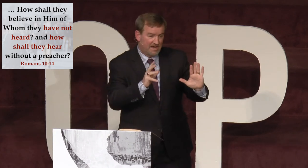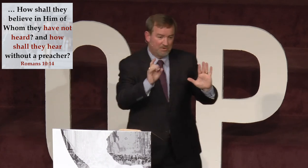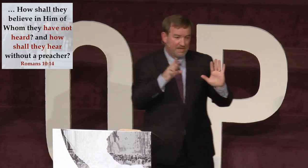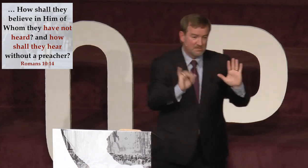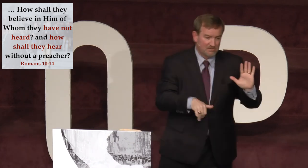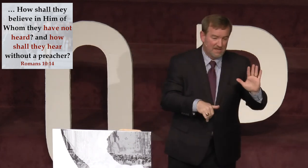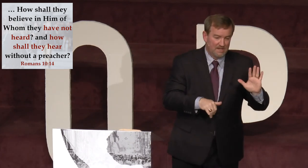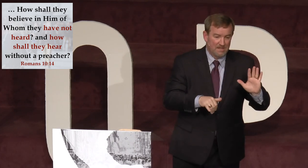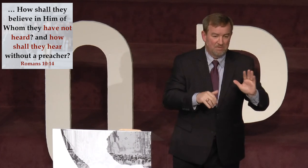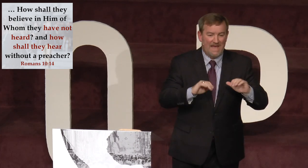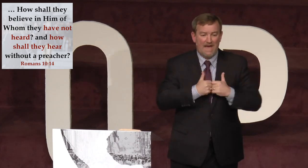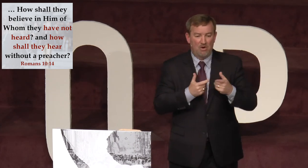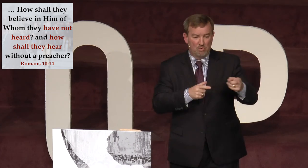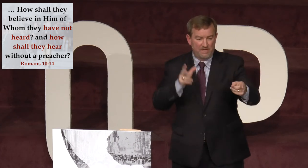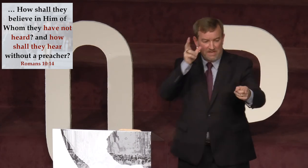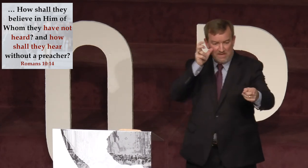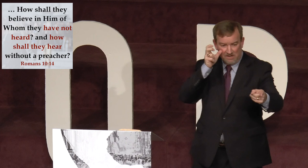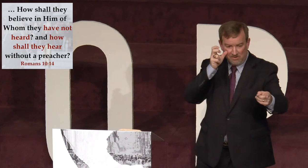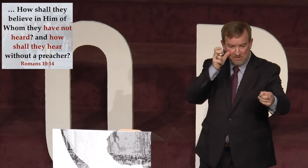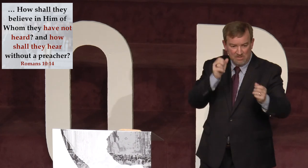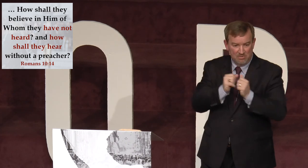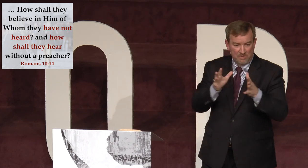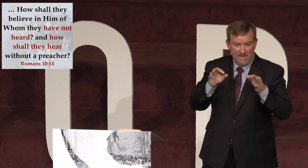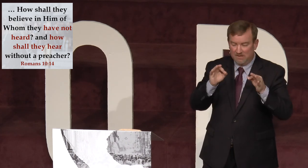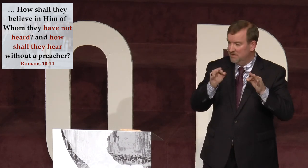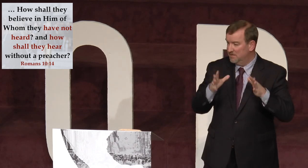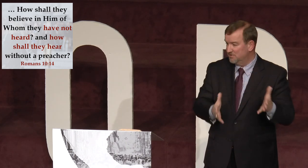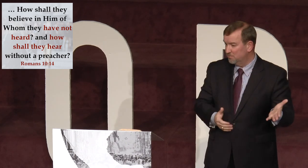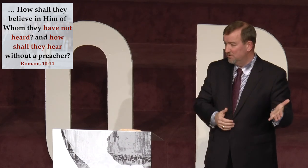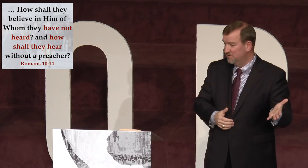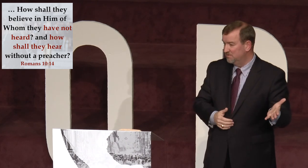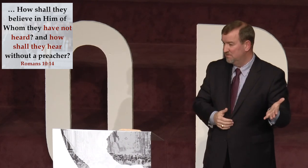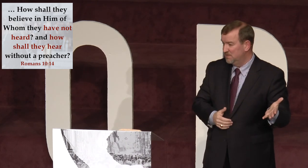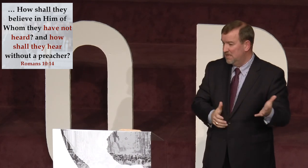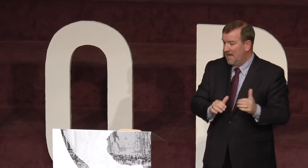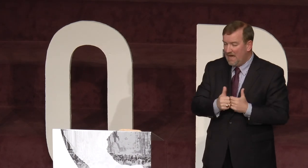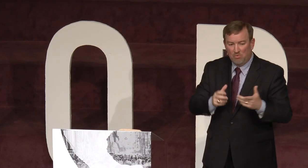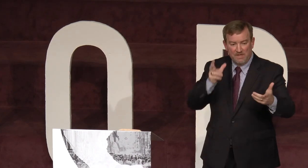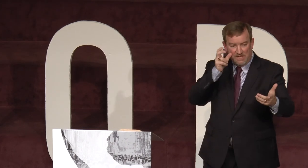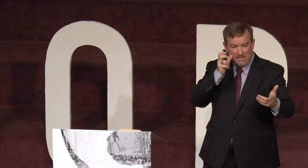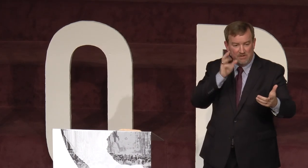I would hate to do that. But how will they hear without an interpreter? How will they hear